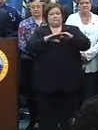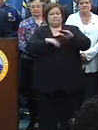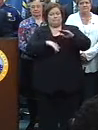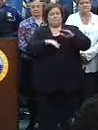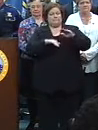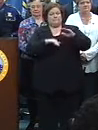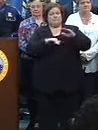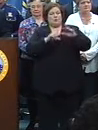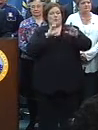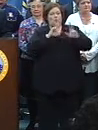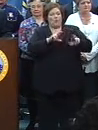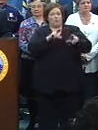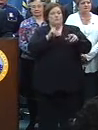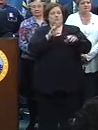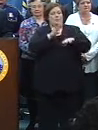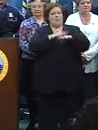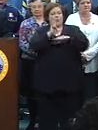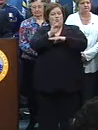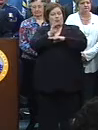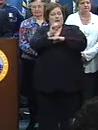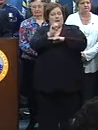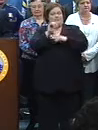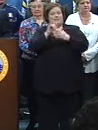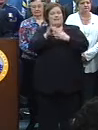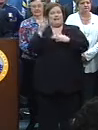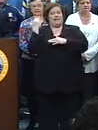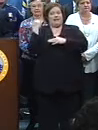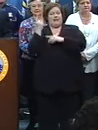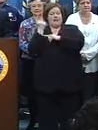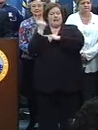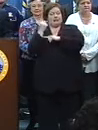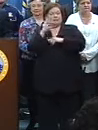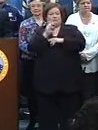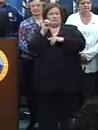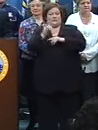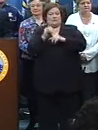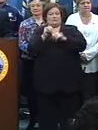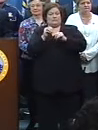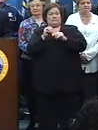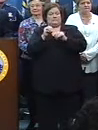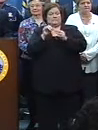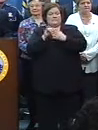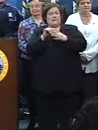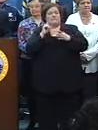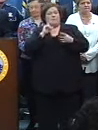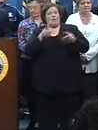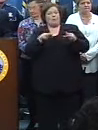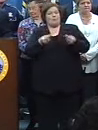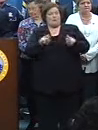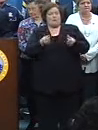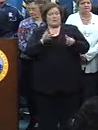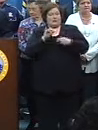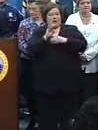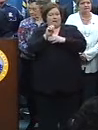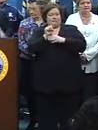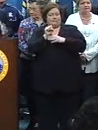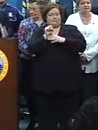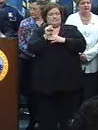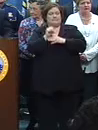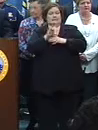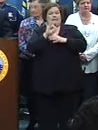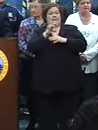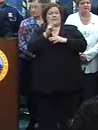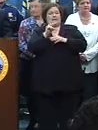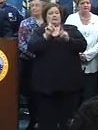reported crimes against persons versus the 2011 numbers, a 6% reduction in reported property crimes. The 8th district,